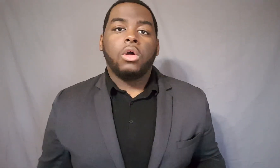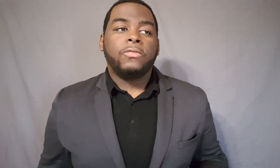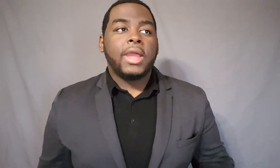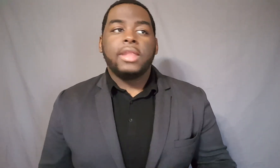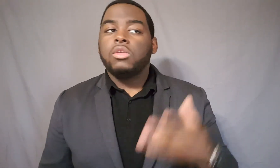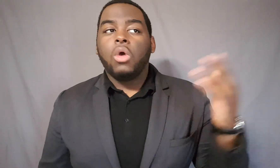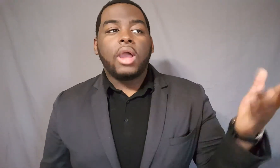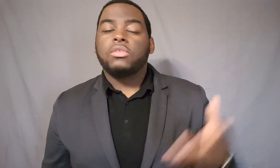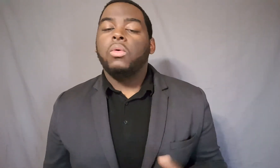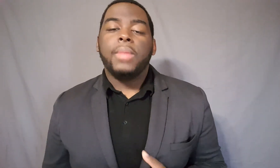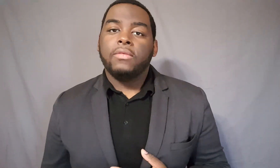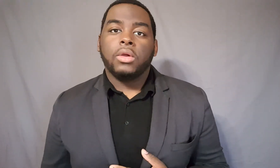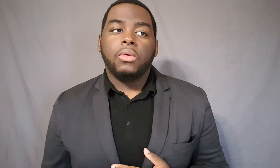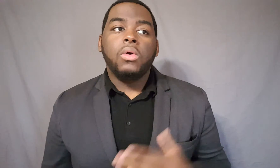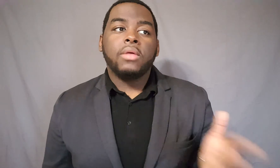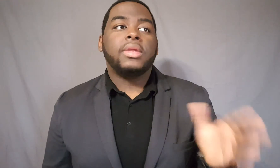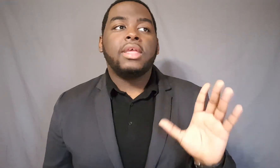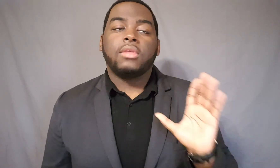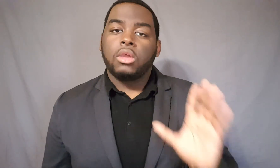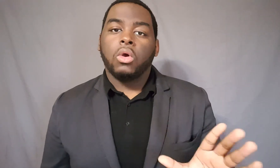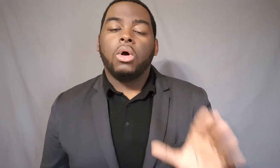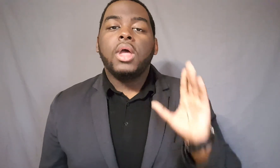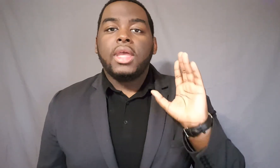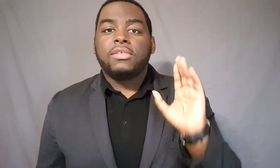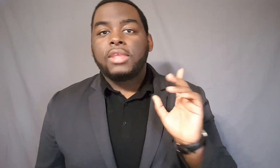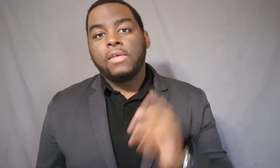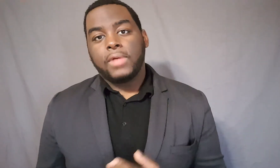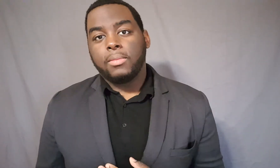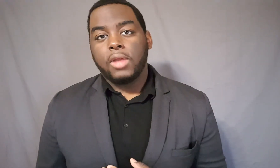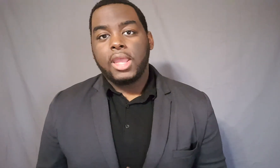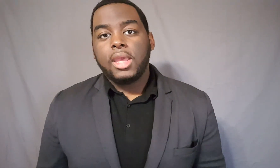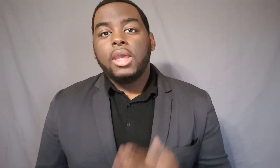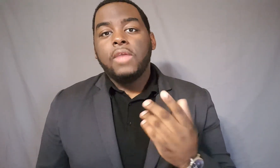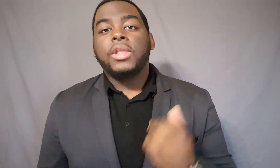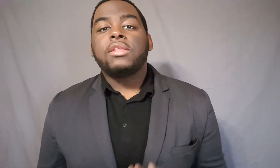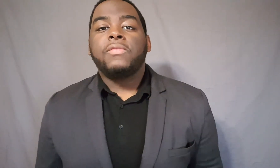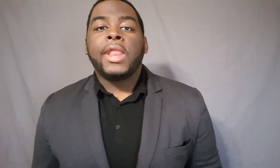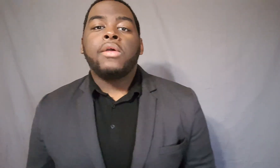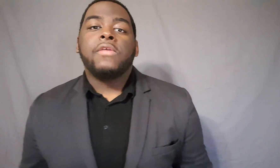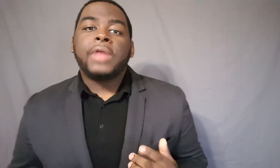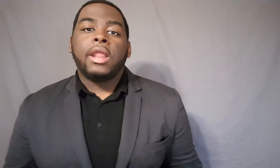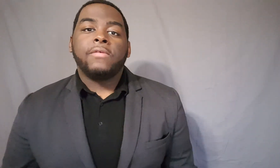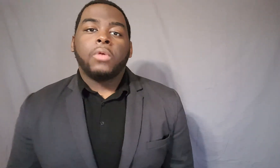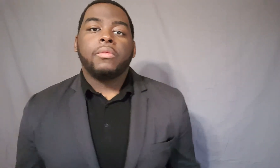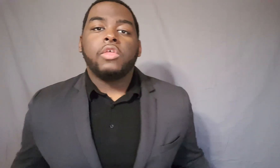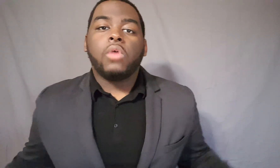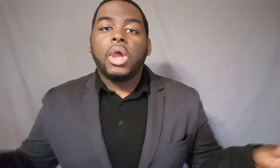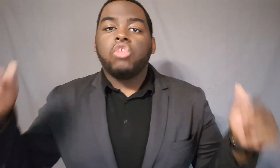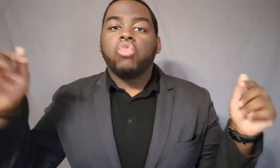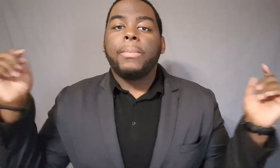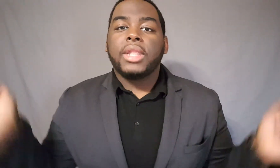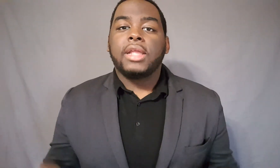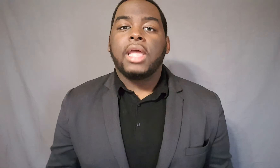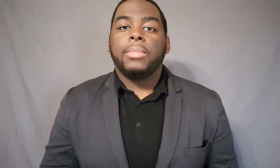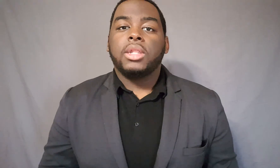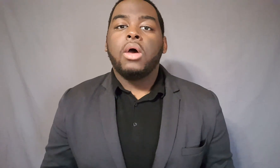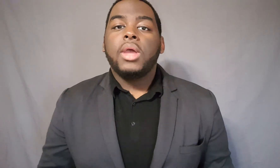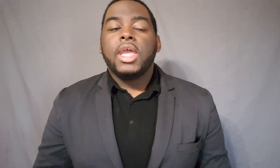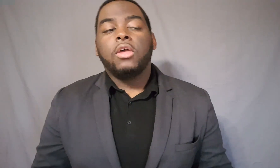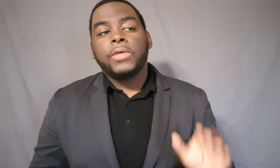girlfriend, go ask whomever, whoever it is a girl and see if I'm right. If you liked this video and you found it informative, go ahead and drop a like down below and don't